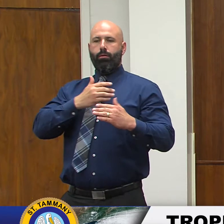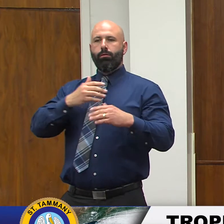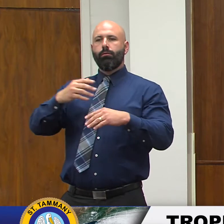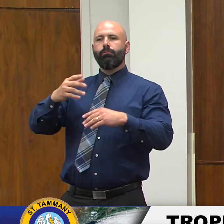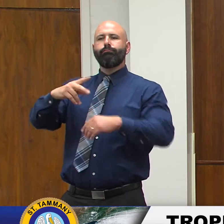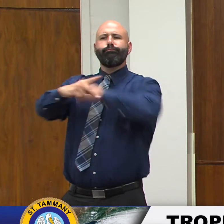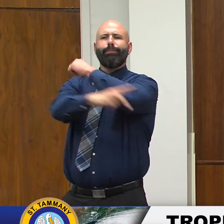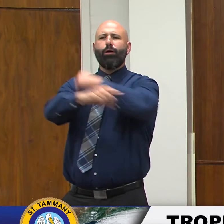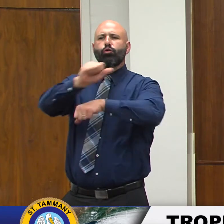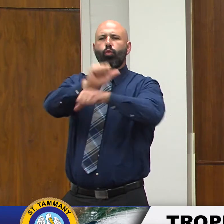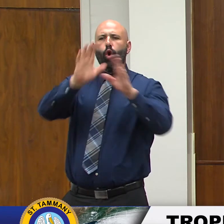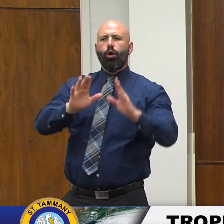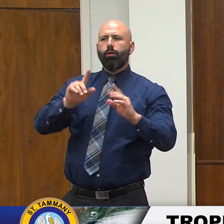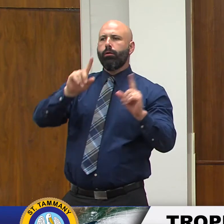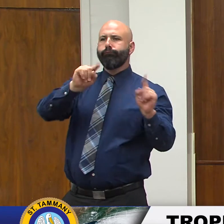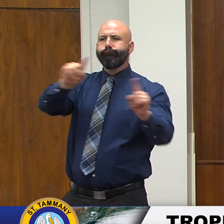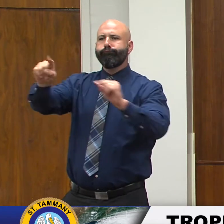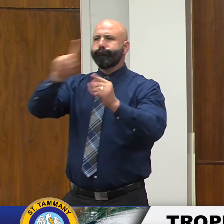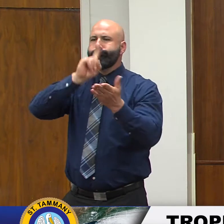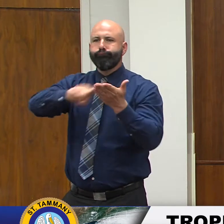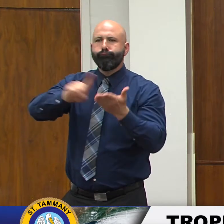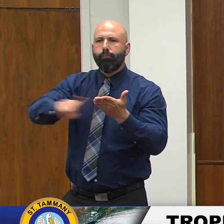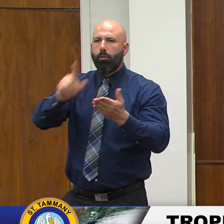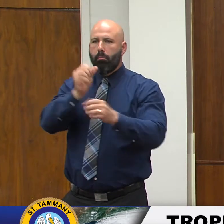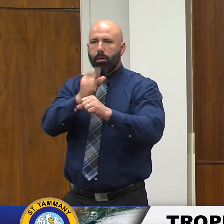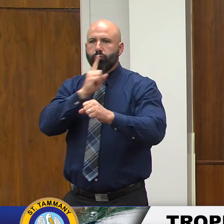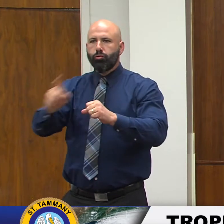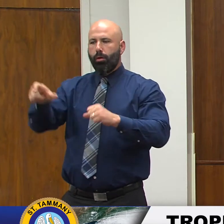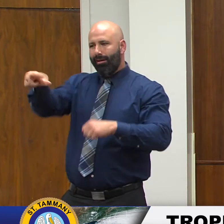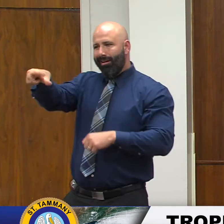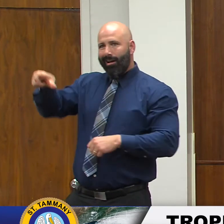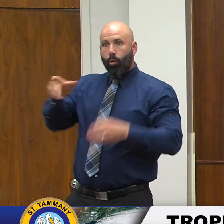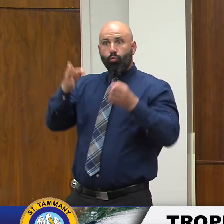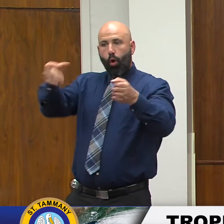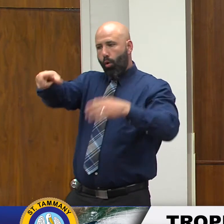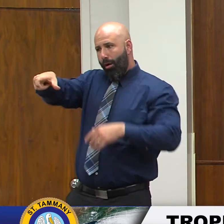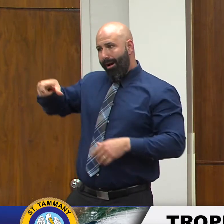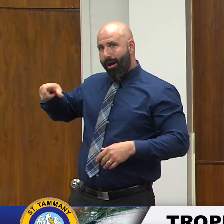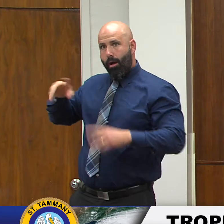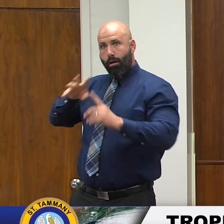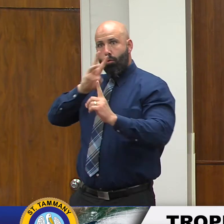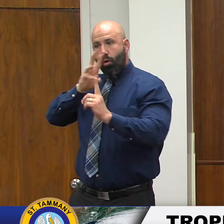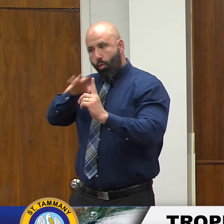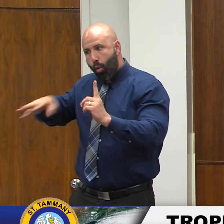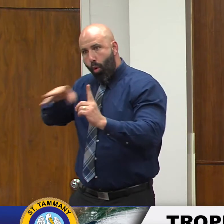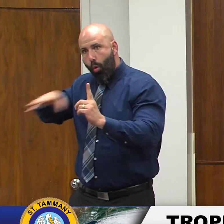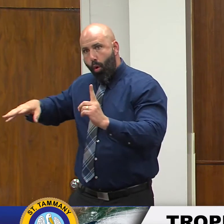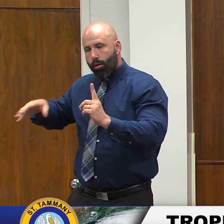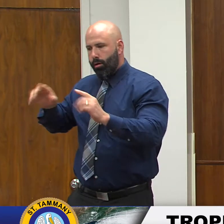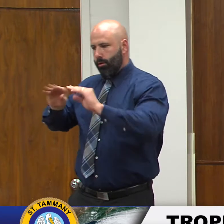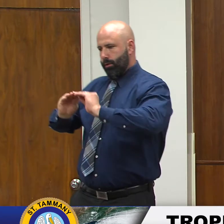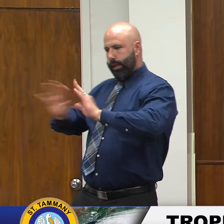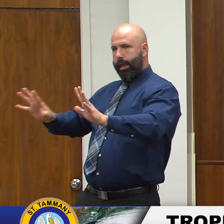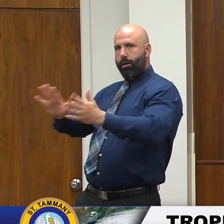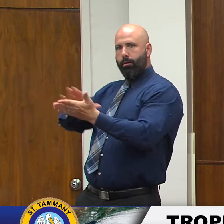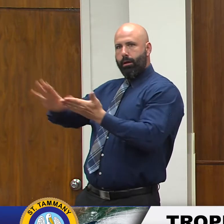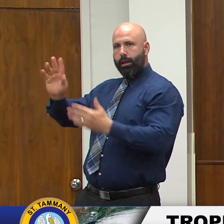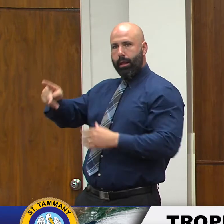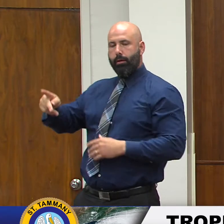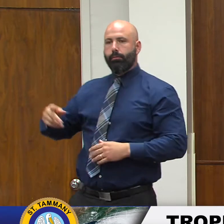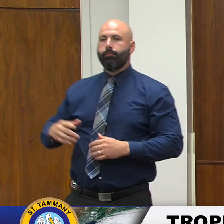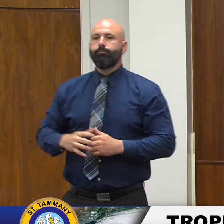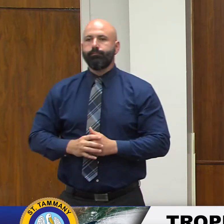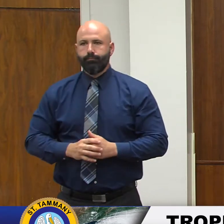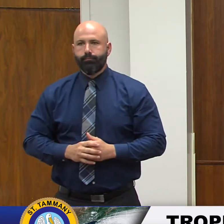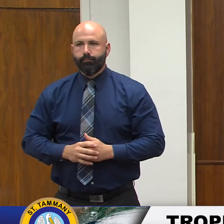that they're clear of debris to the extent possible our Tammany utilities whose services many of our